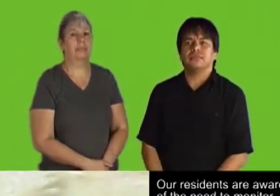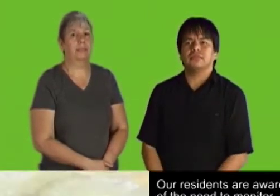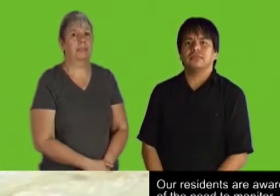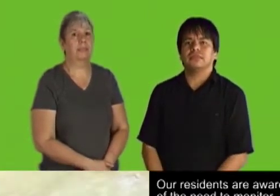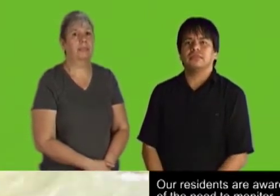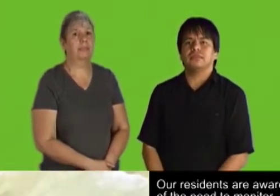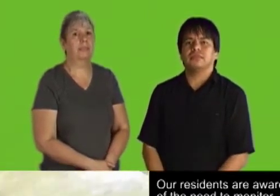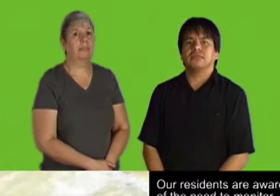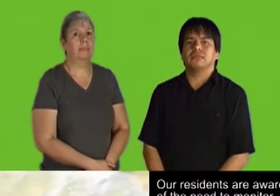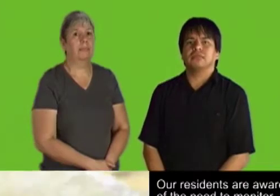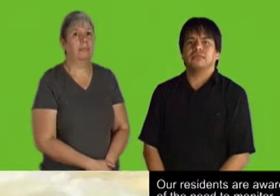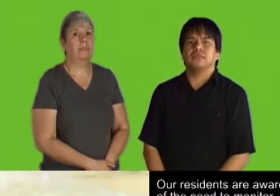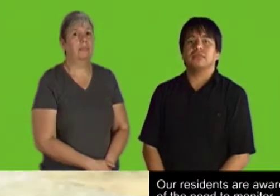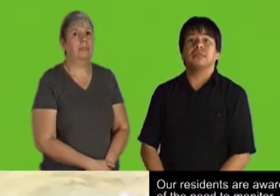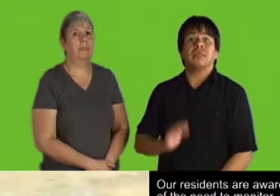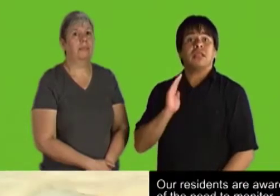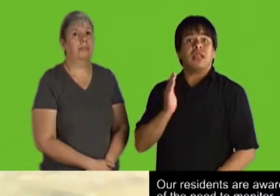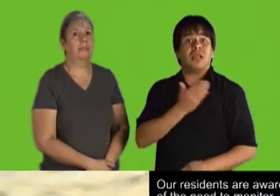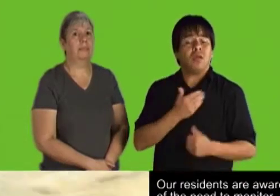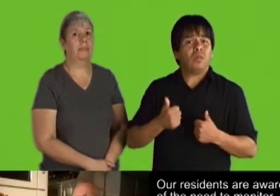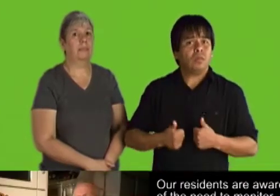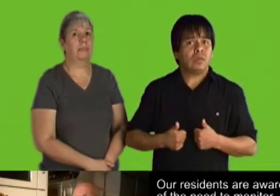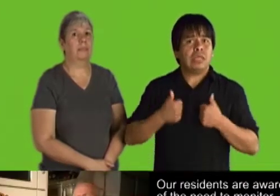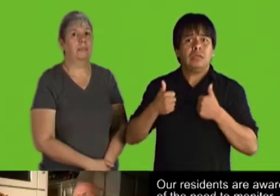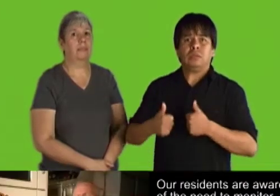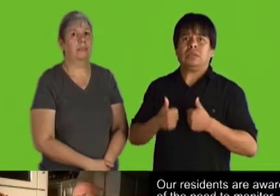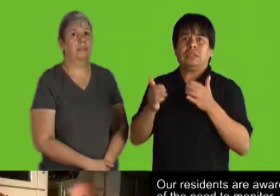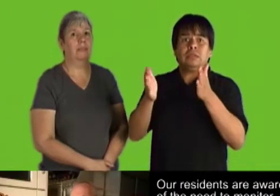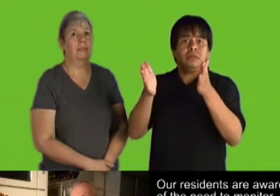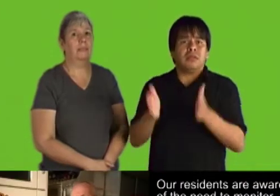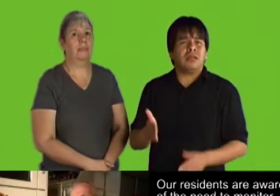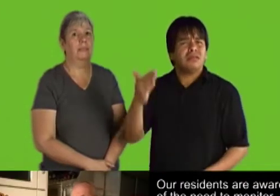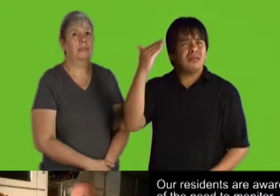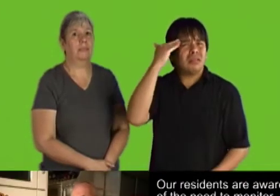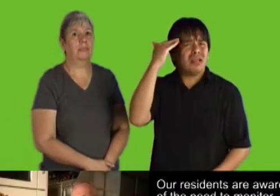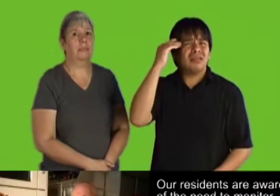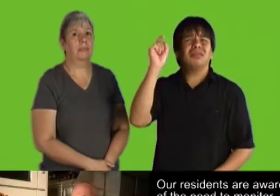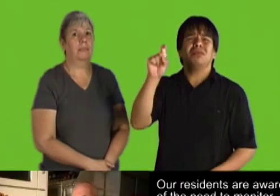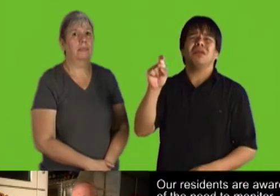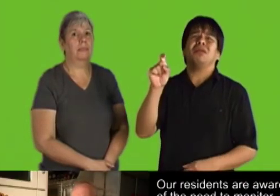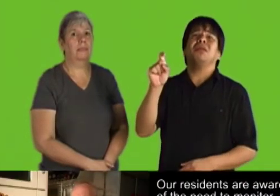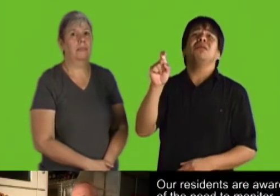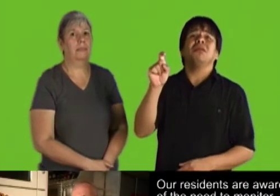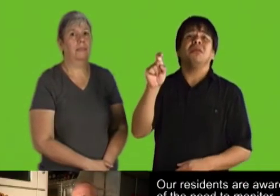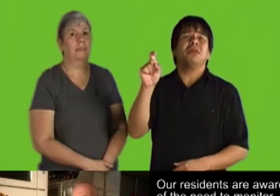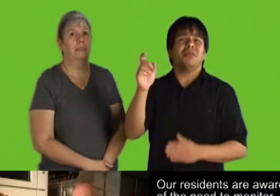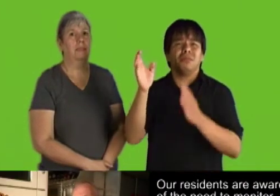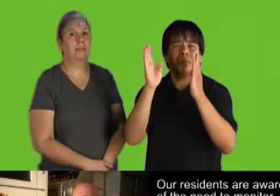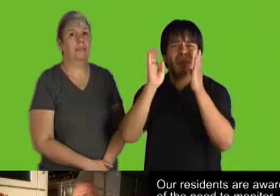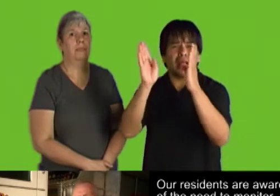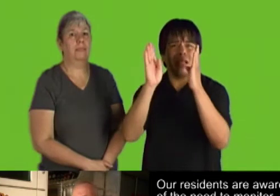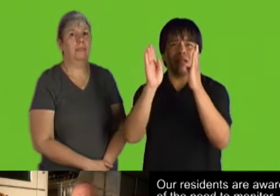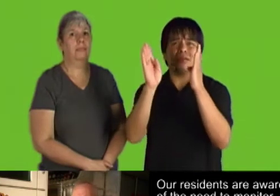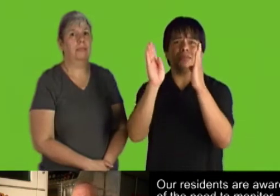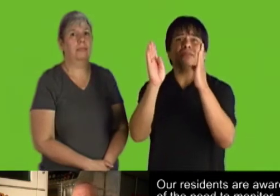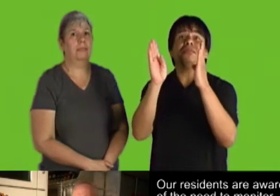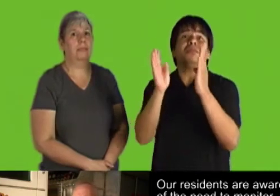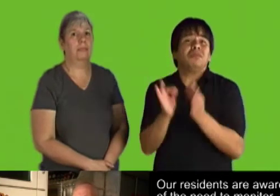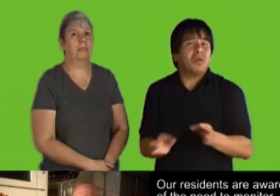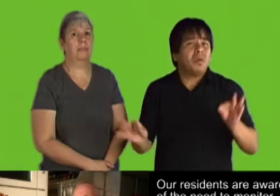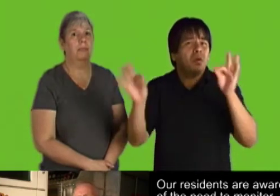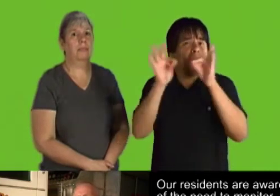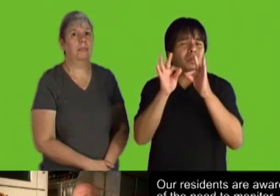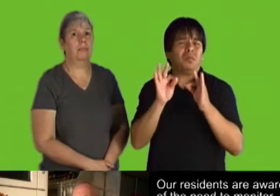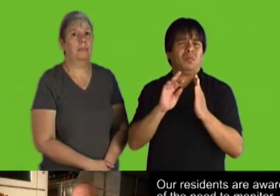Our residents are aware of the need to monitor and pay attention.